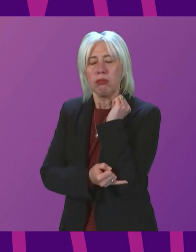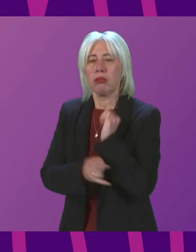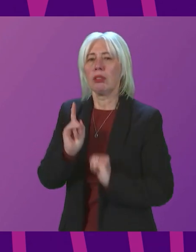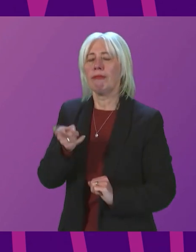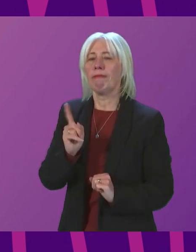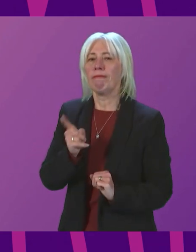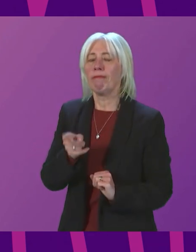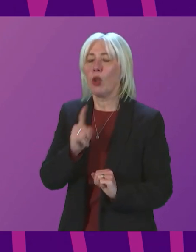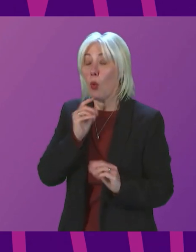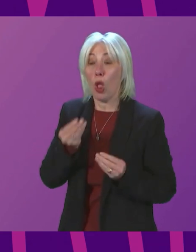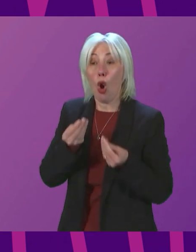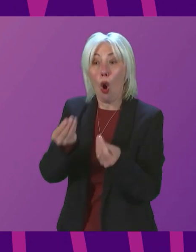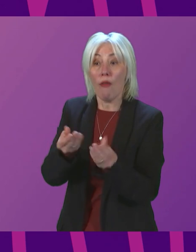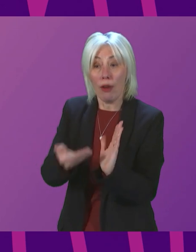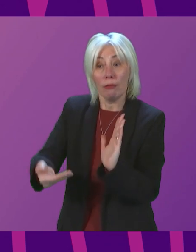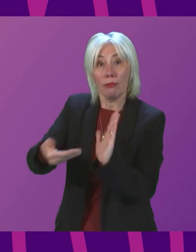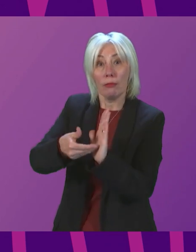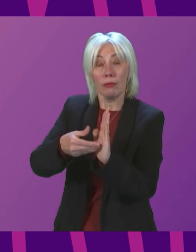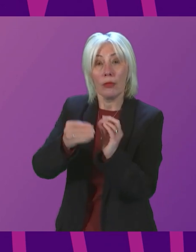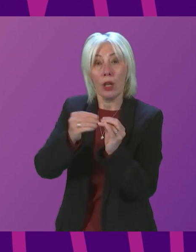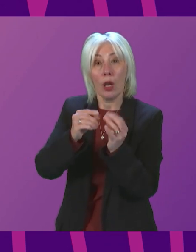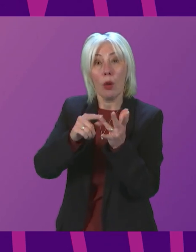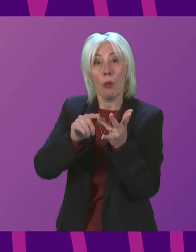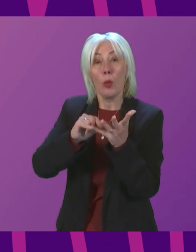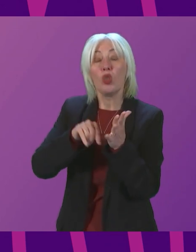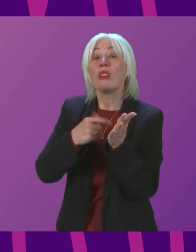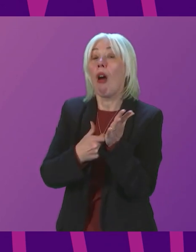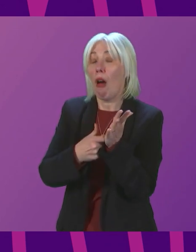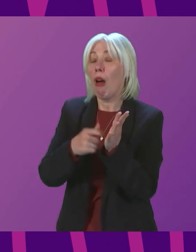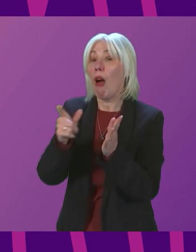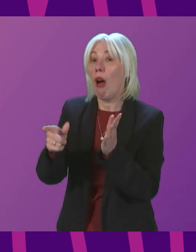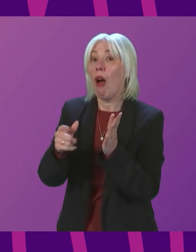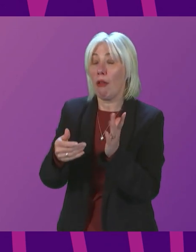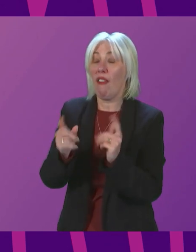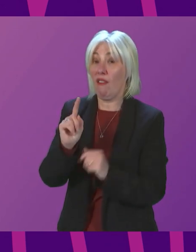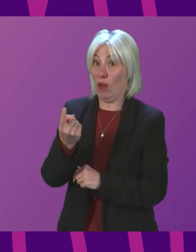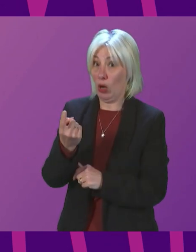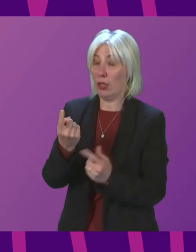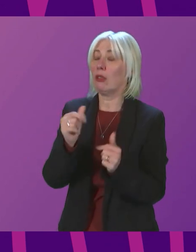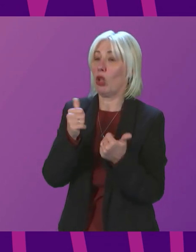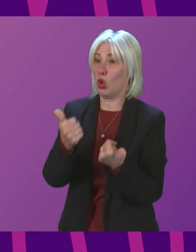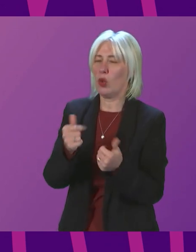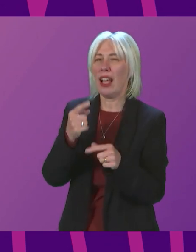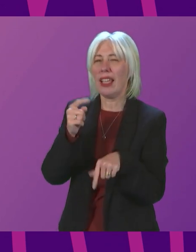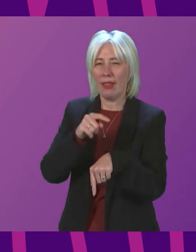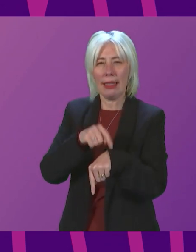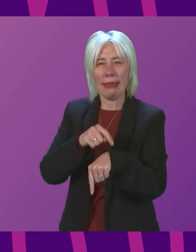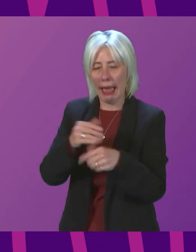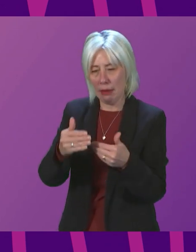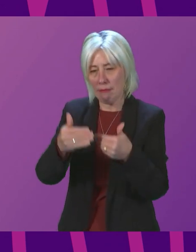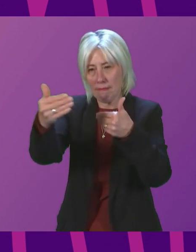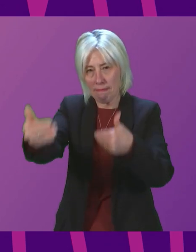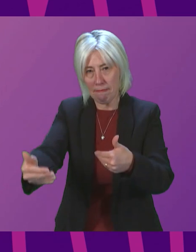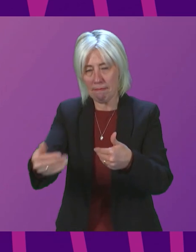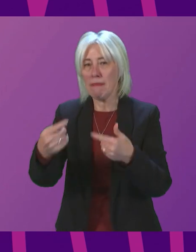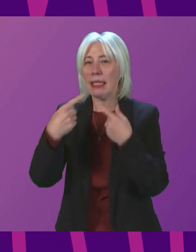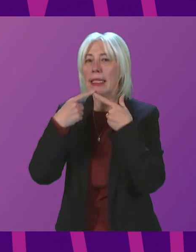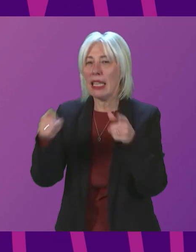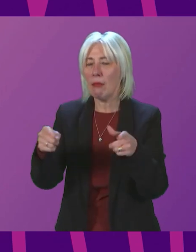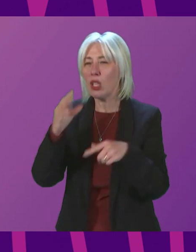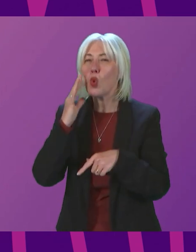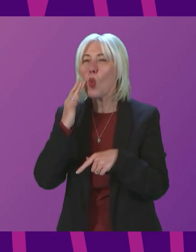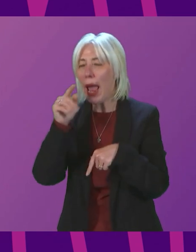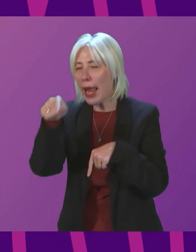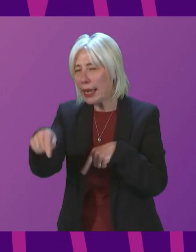being offered additional boosters. That is the first line of protection, and I set out the broad timescale for that in my statement.